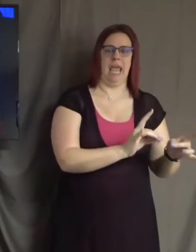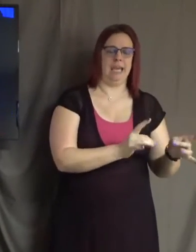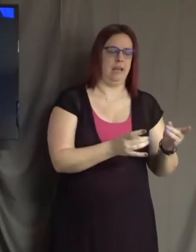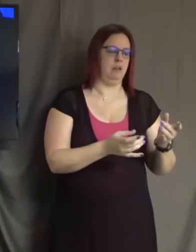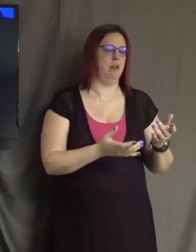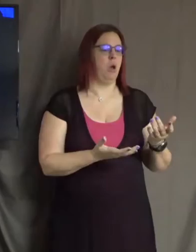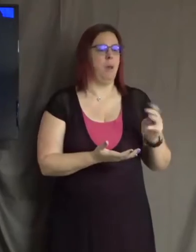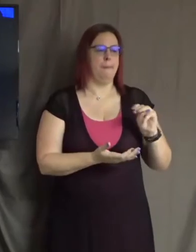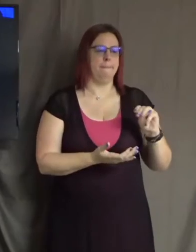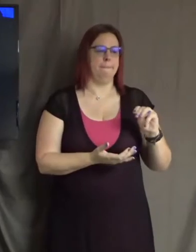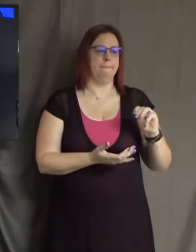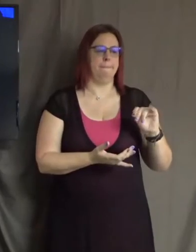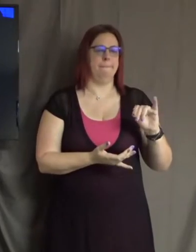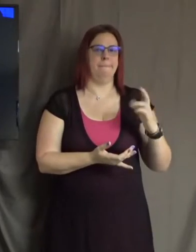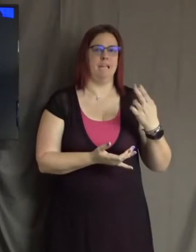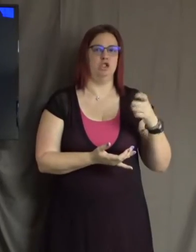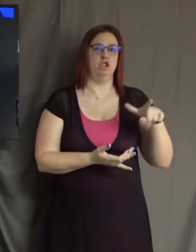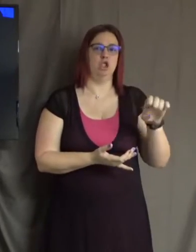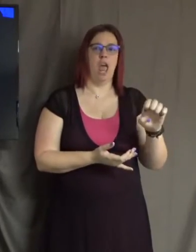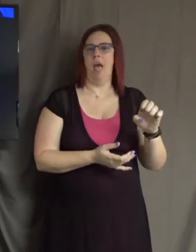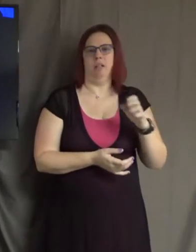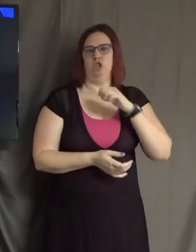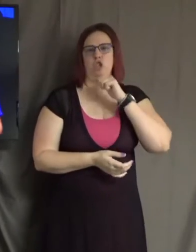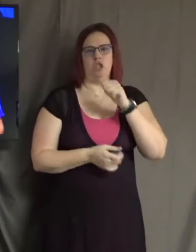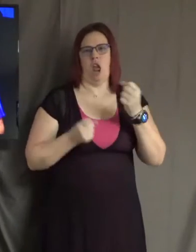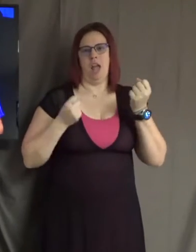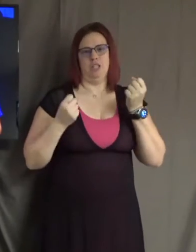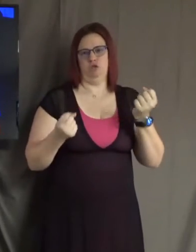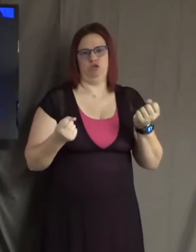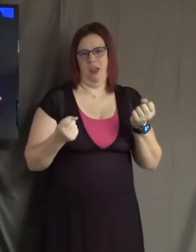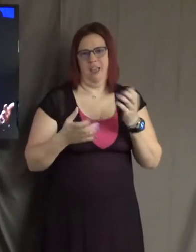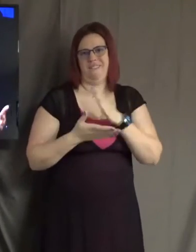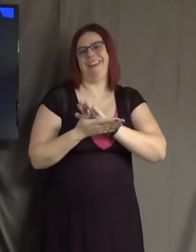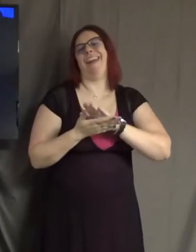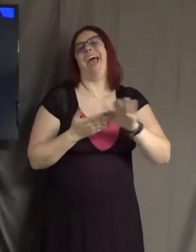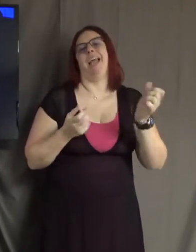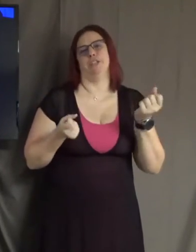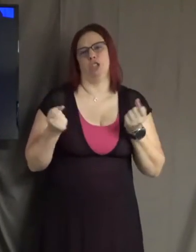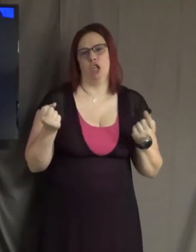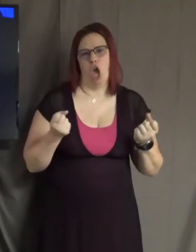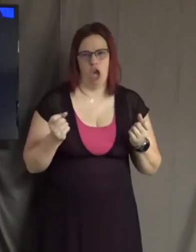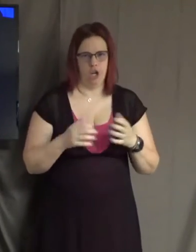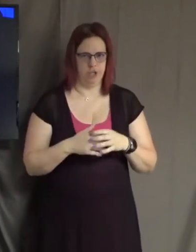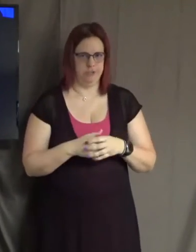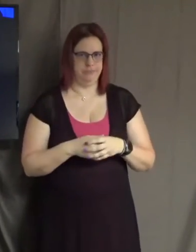Michelle shouldn't drive such a nice car as a minister. She should drive a more trashy car and be more humble.